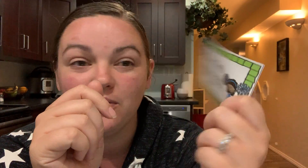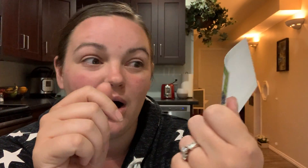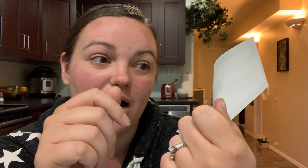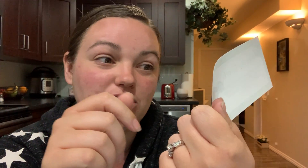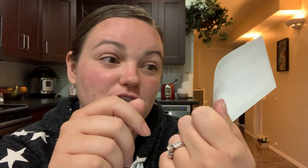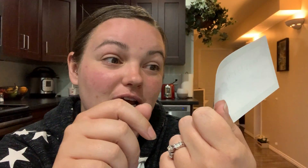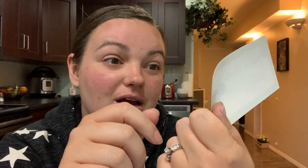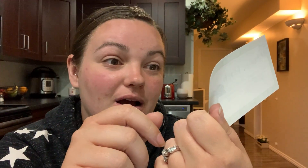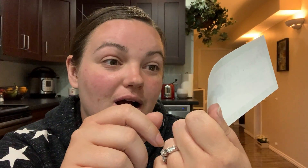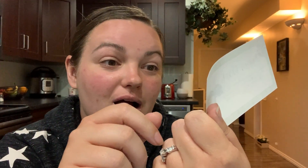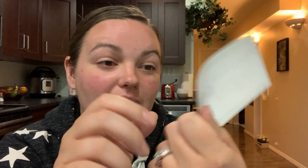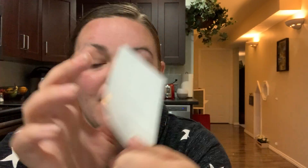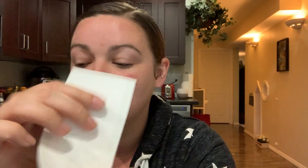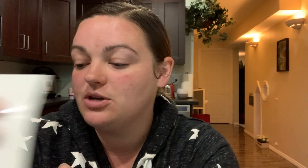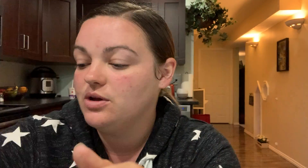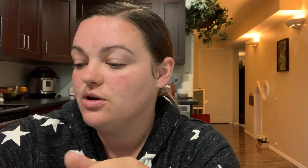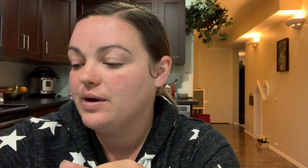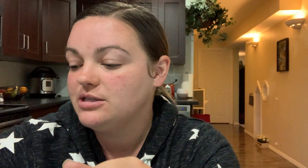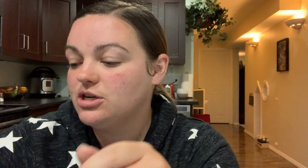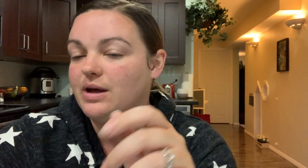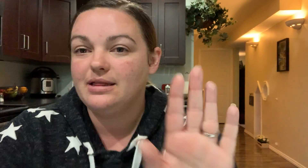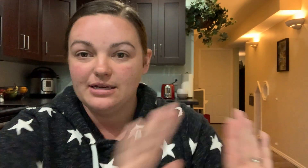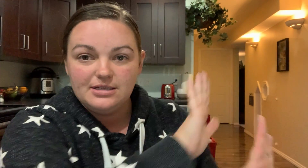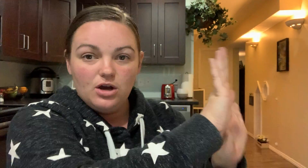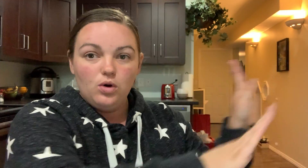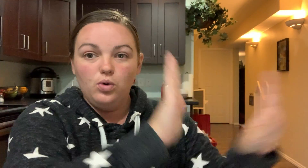wash. So you're going to go like this. Whoo.